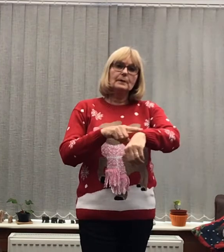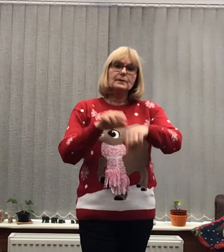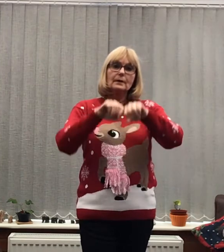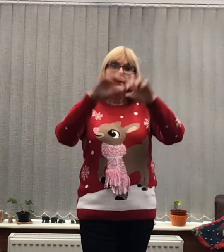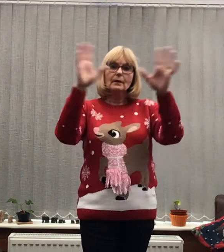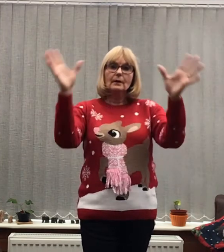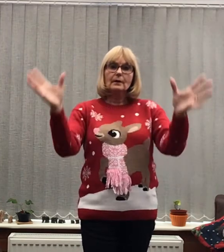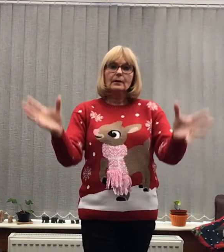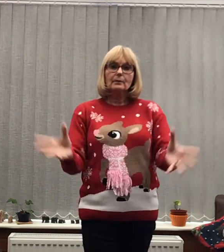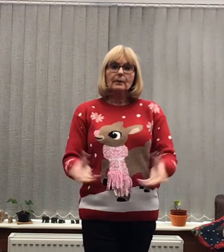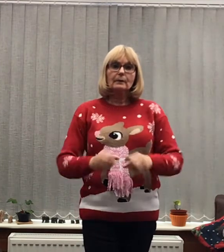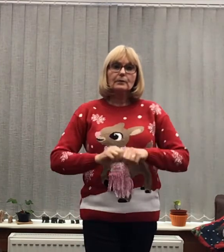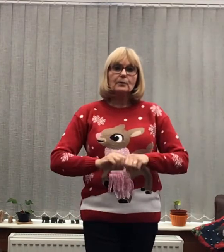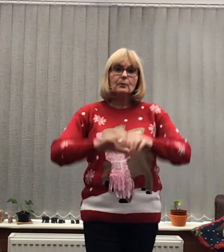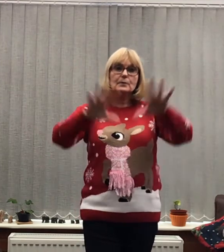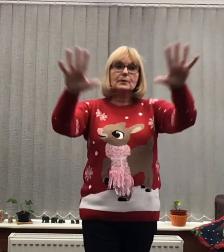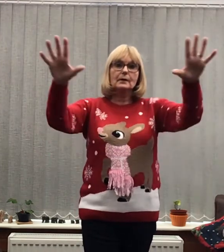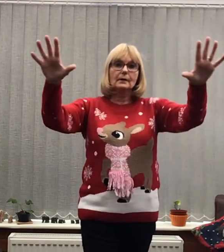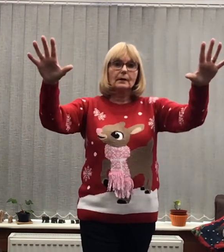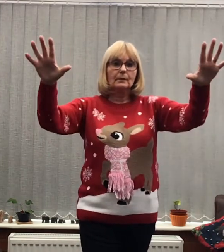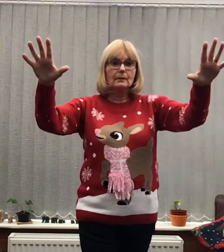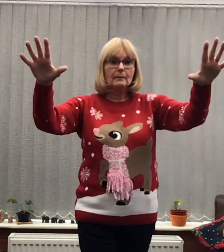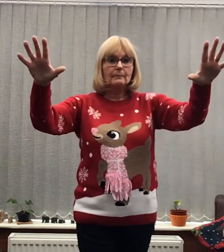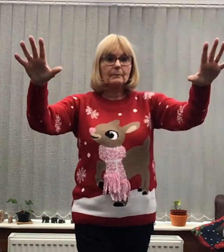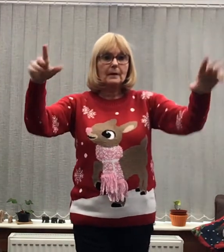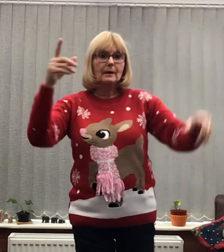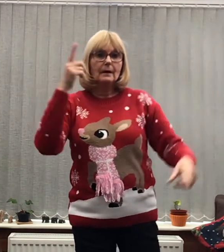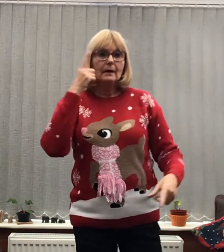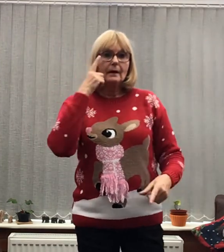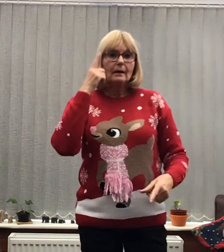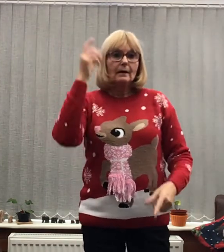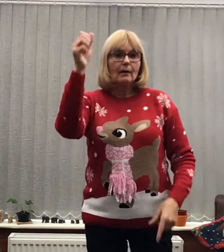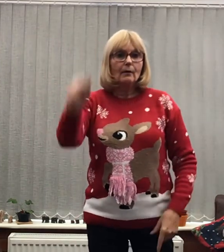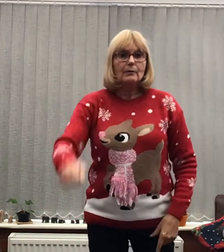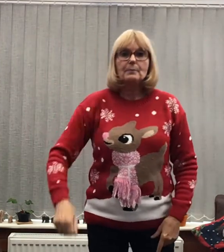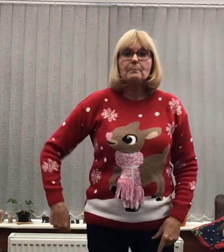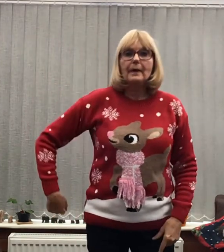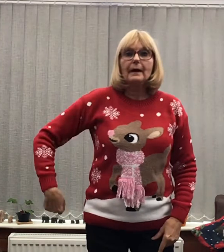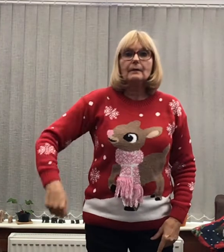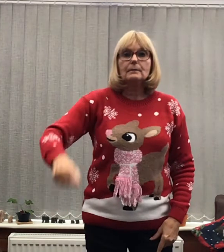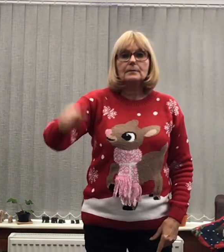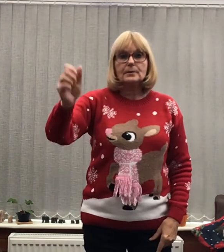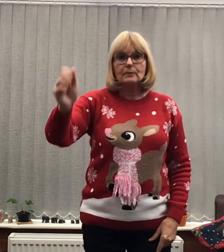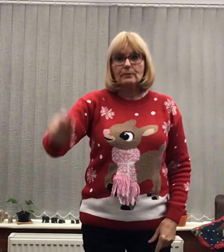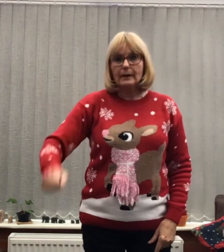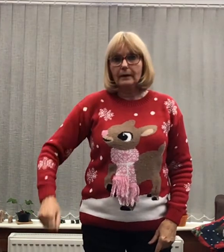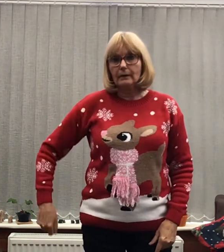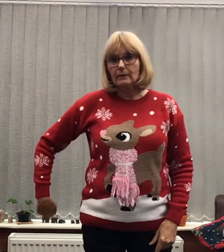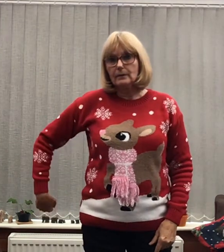The world was aglow All the bells rang out